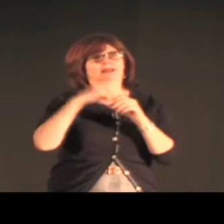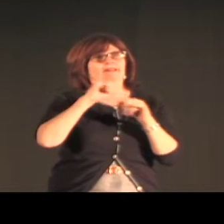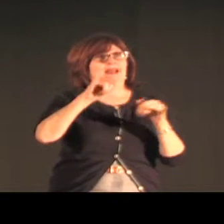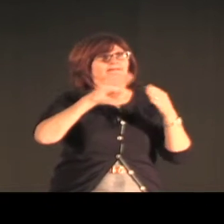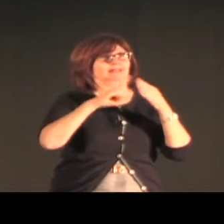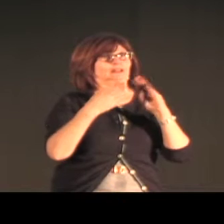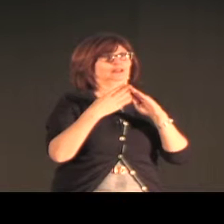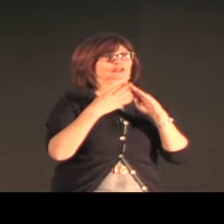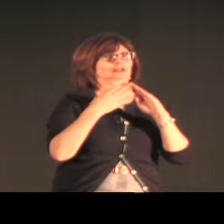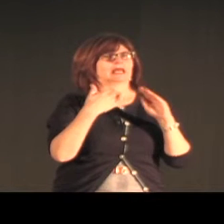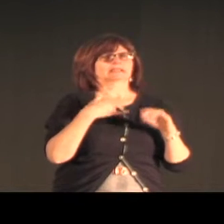Bedouin sign language.